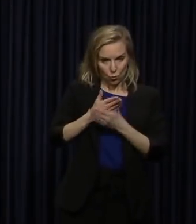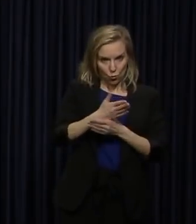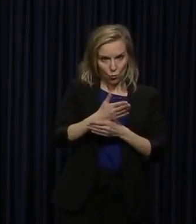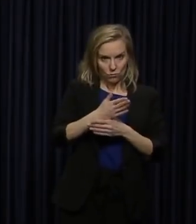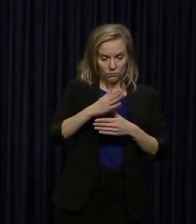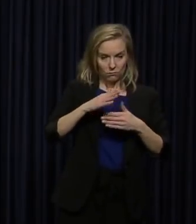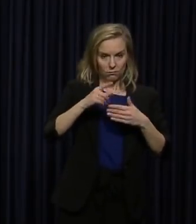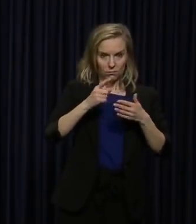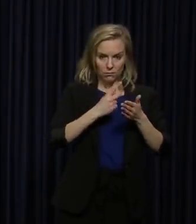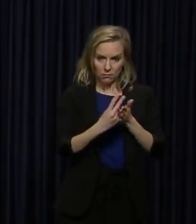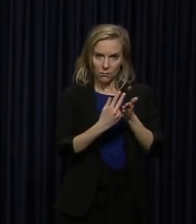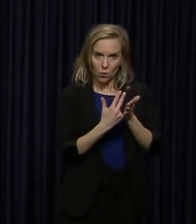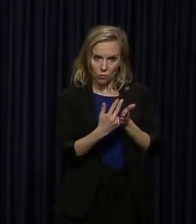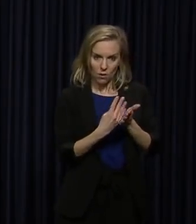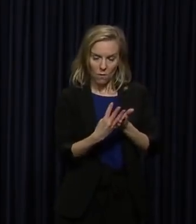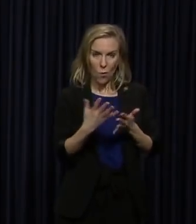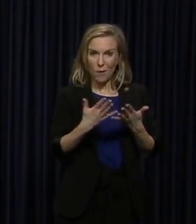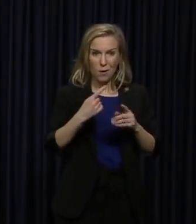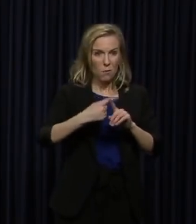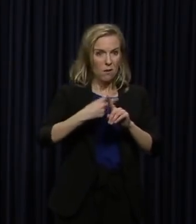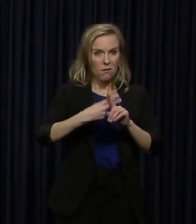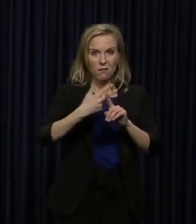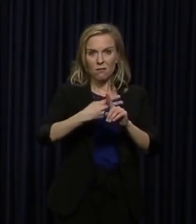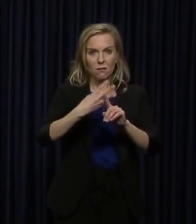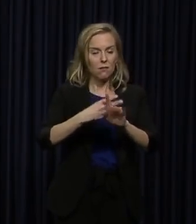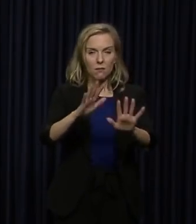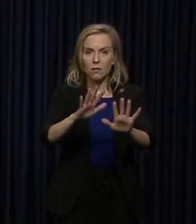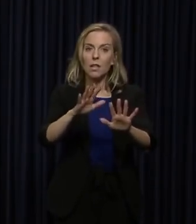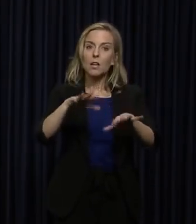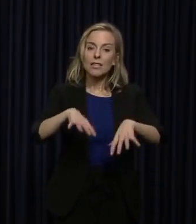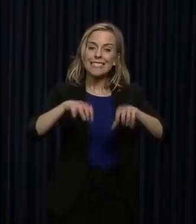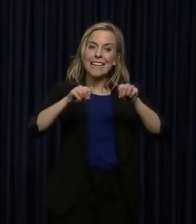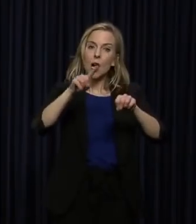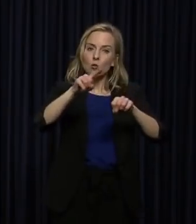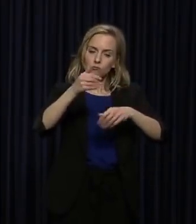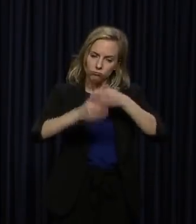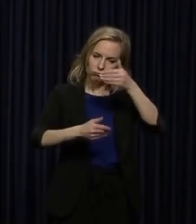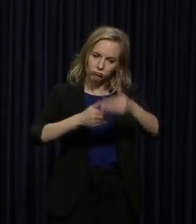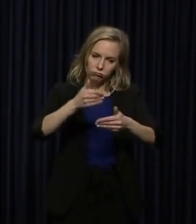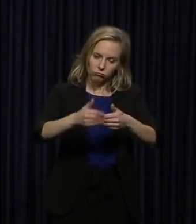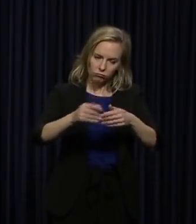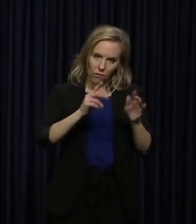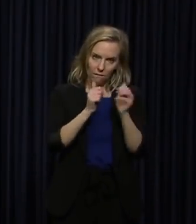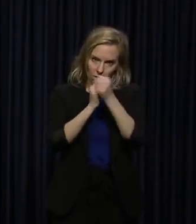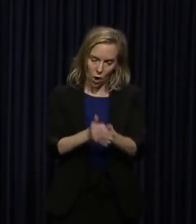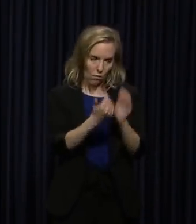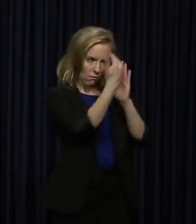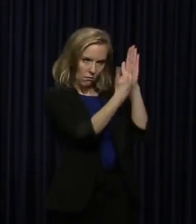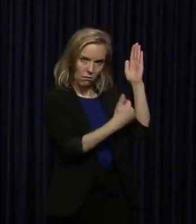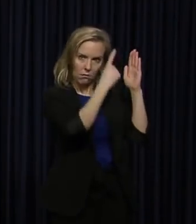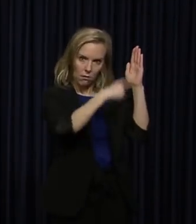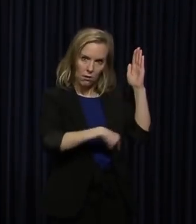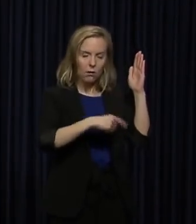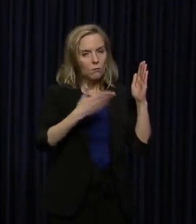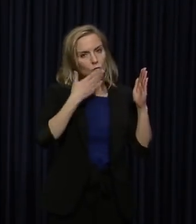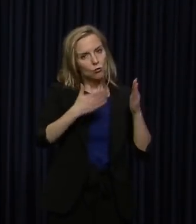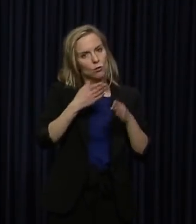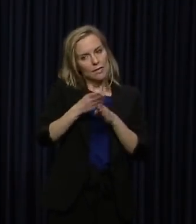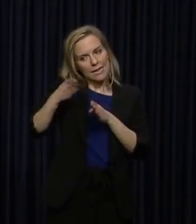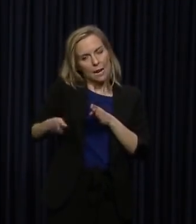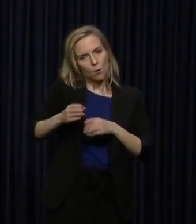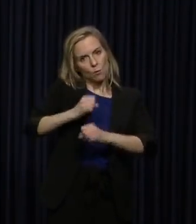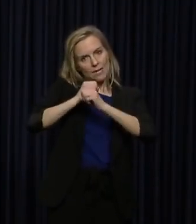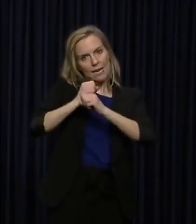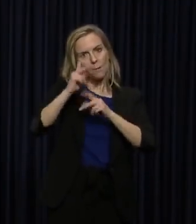these next couple of weeks or even months, the steps that you take to be a good neighbor protect the people around you.